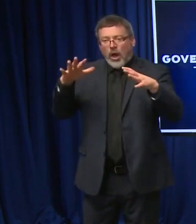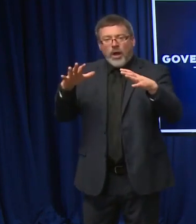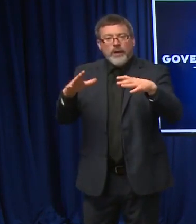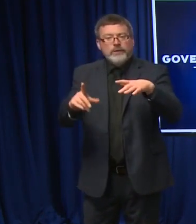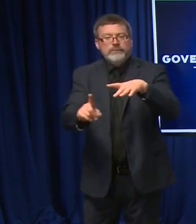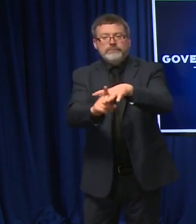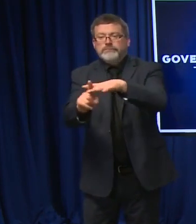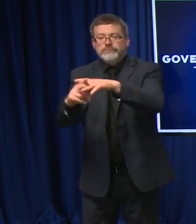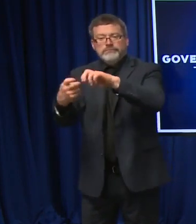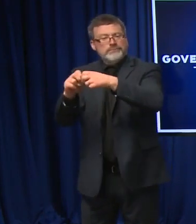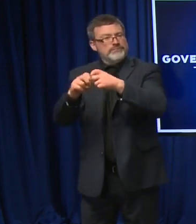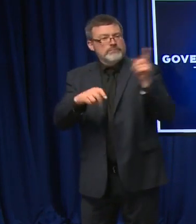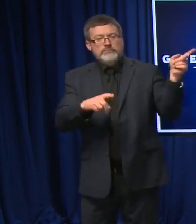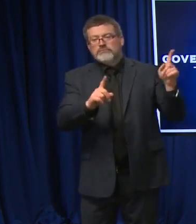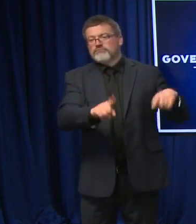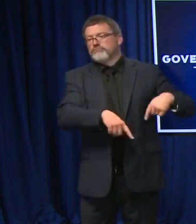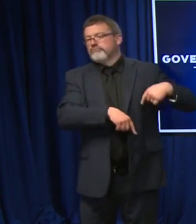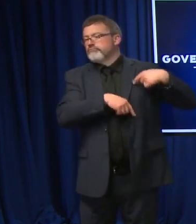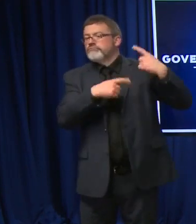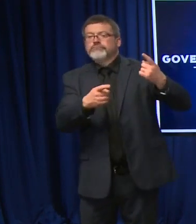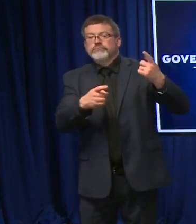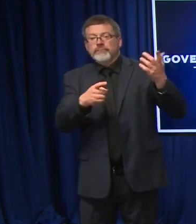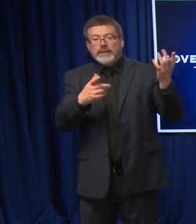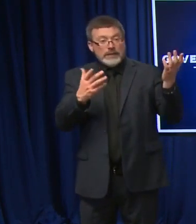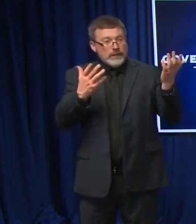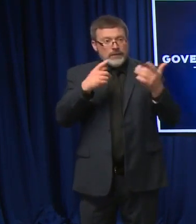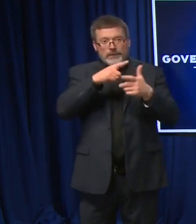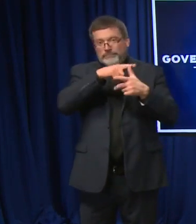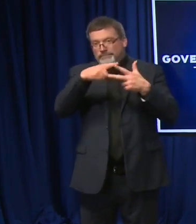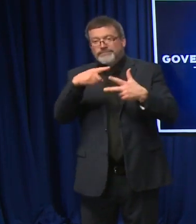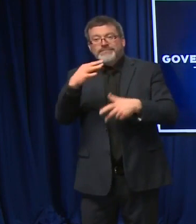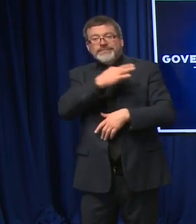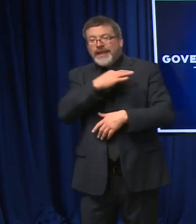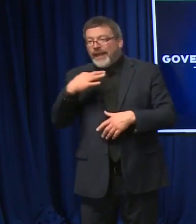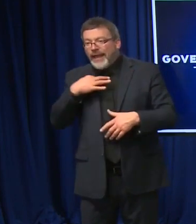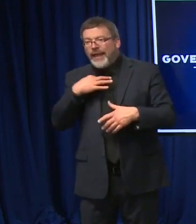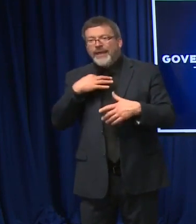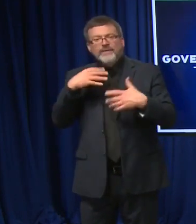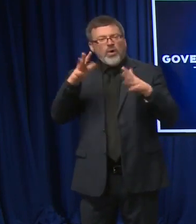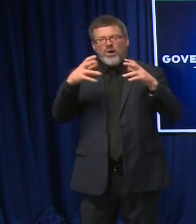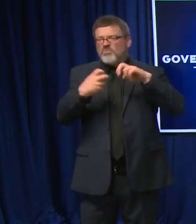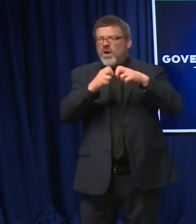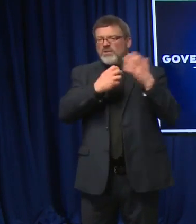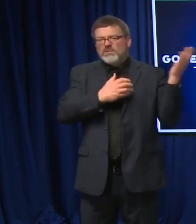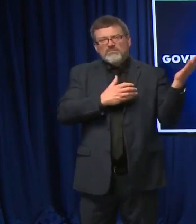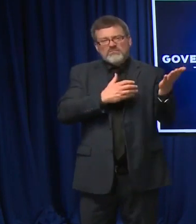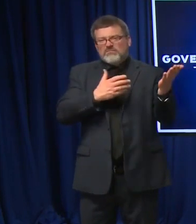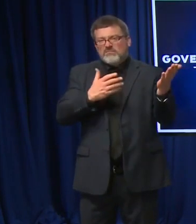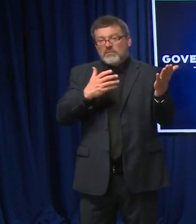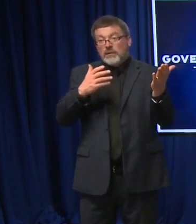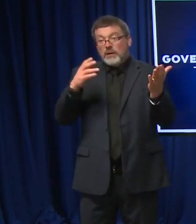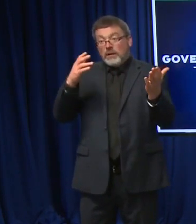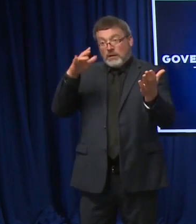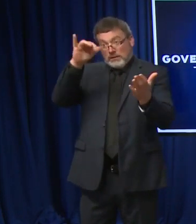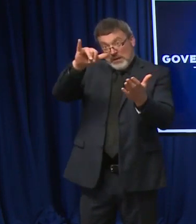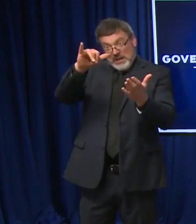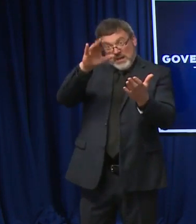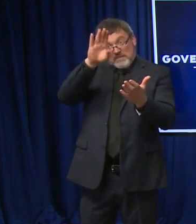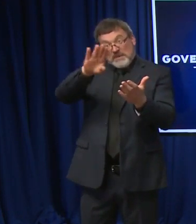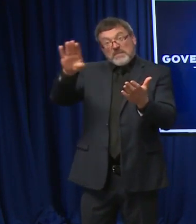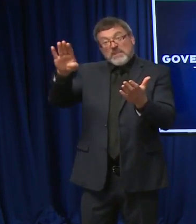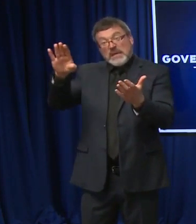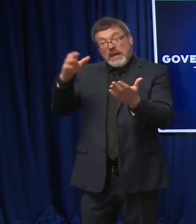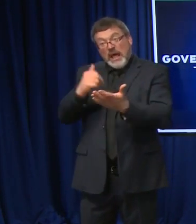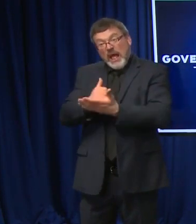have inflation issues, and this is definitely going to exacerbate that. My job is to make sure that we invest those dollars as smart and efficiently as we possibly can,